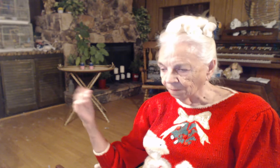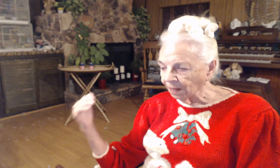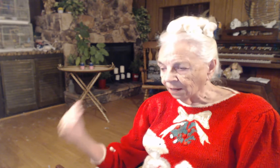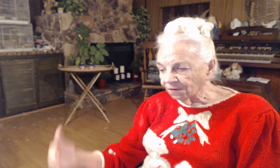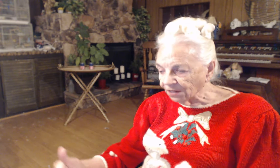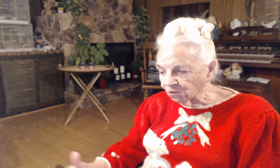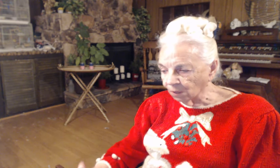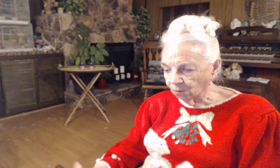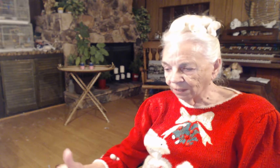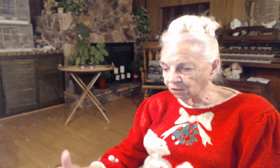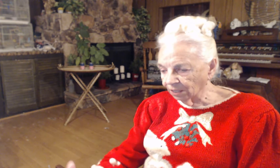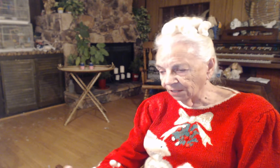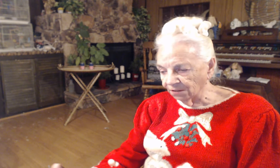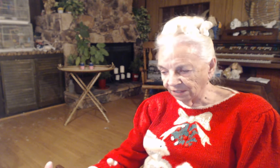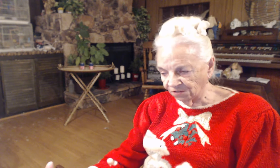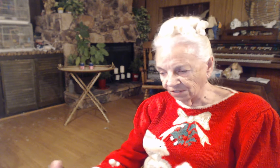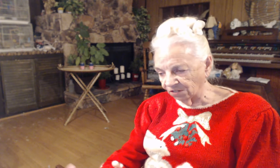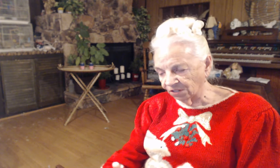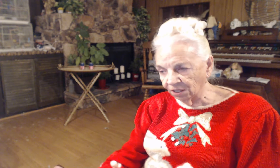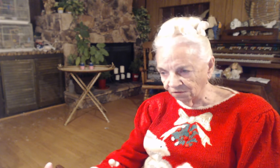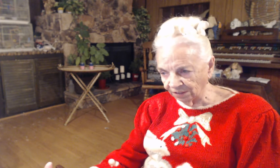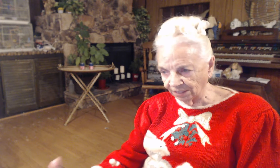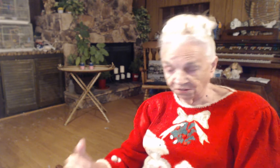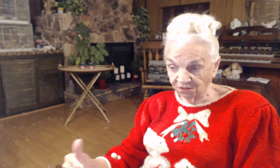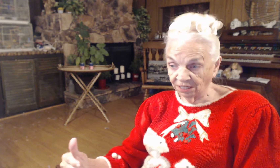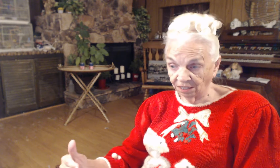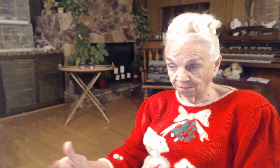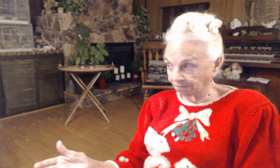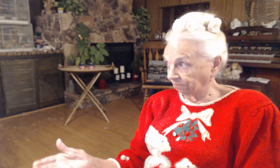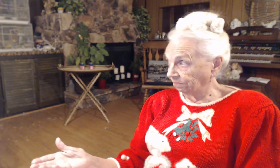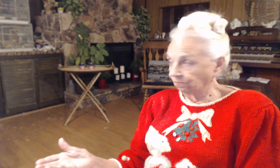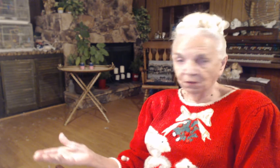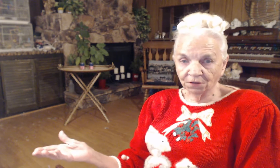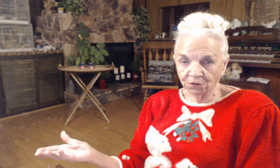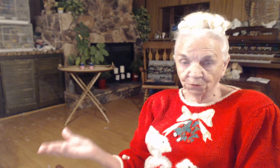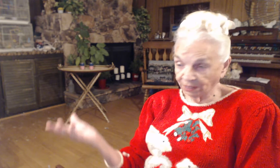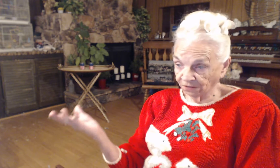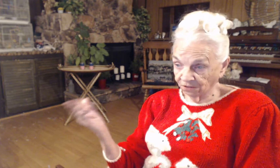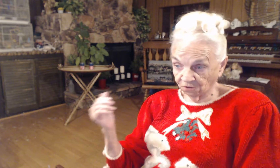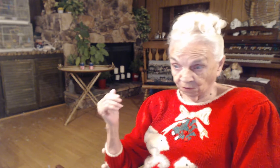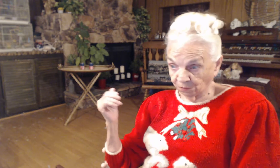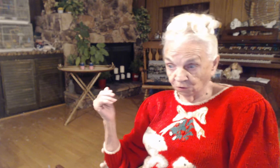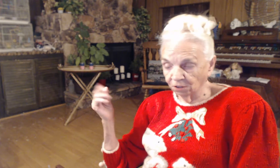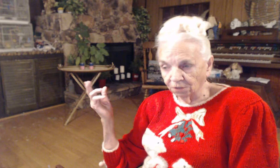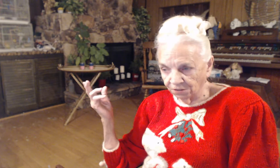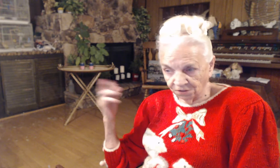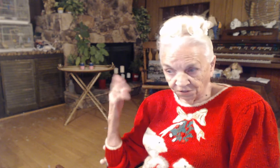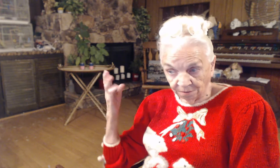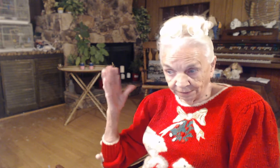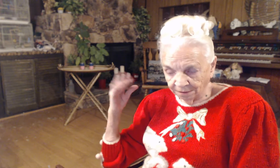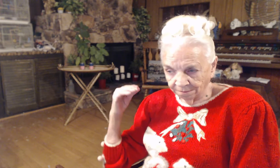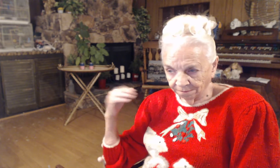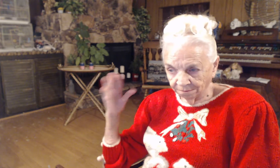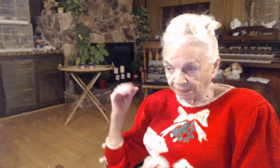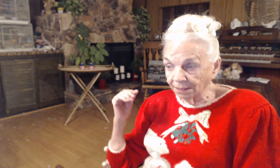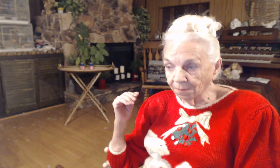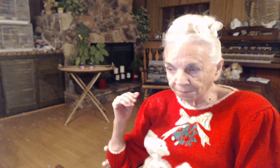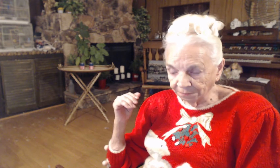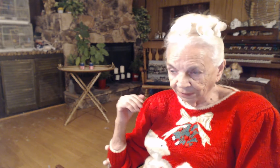That's why we look into these things carefully to see what they're doing. Is it scriptural or is it something they made up? Did